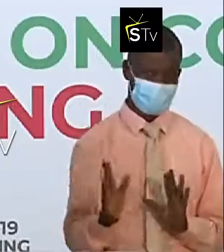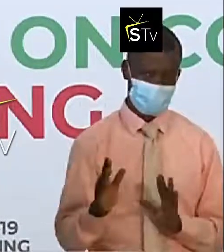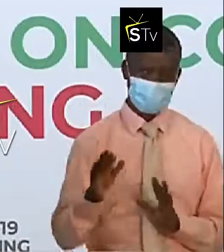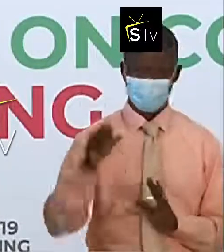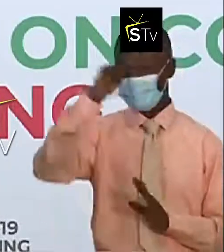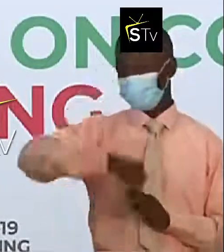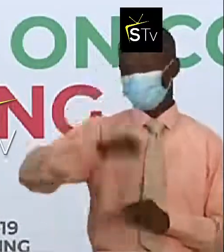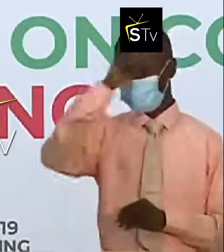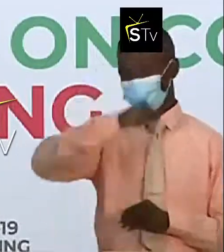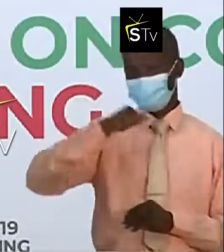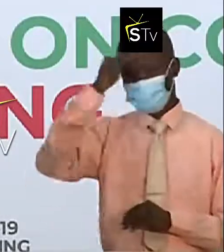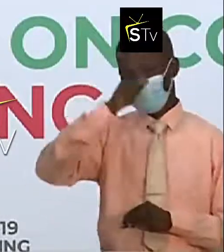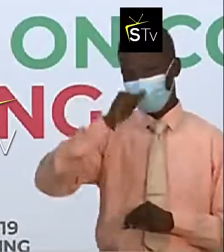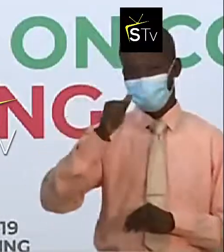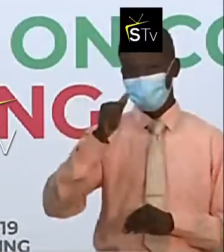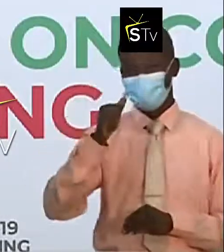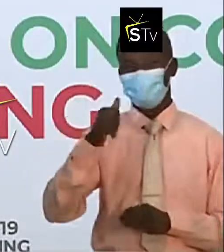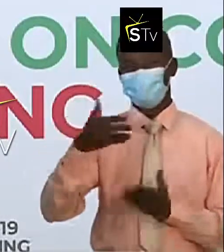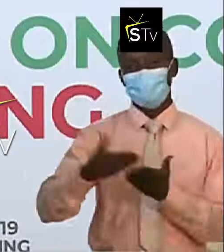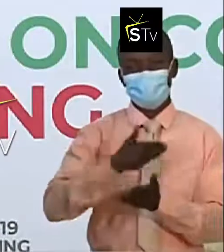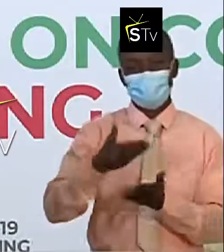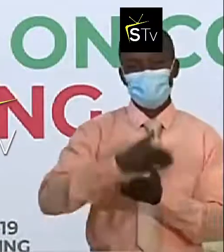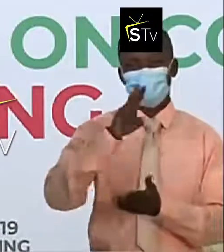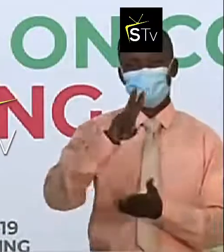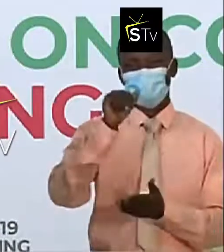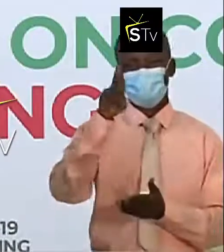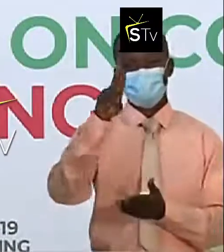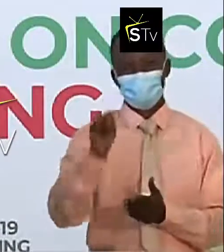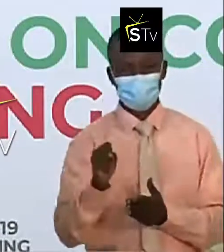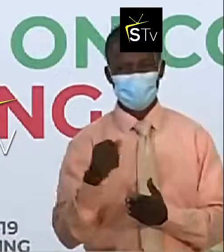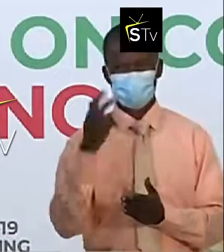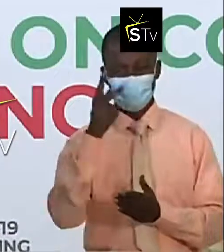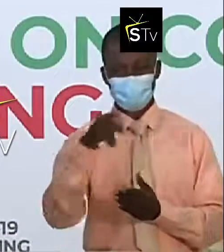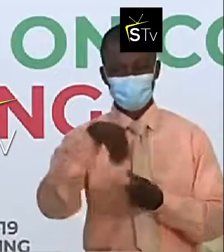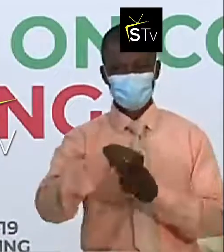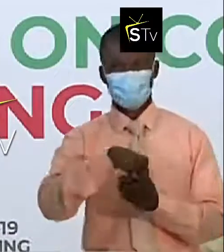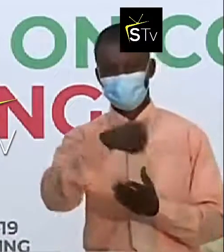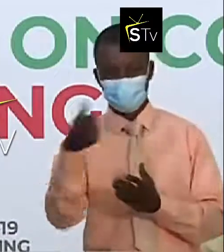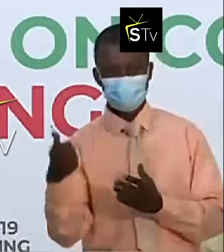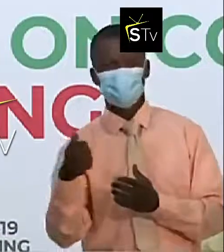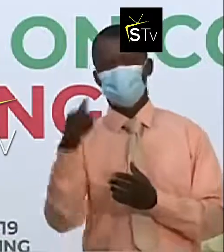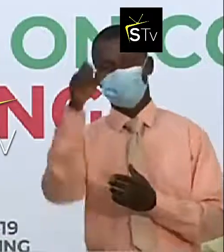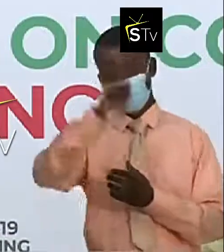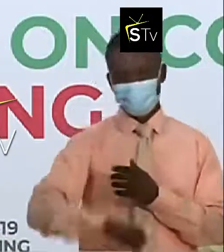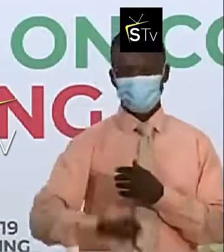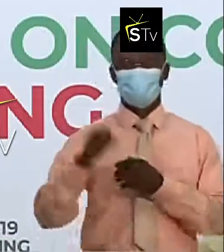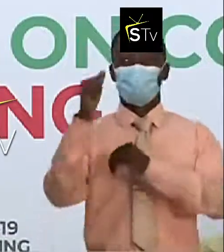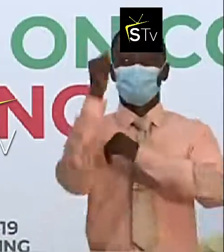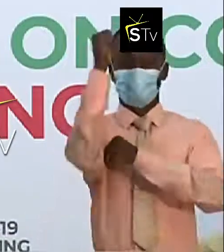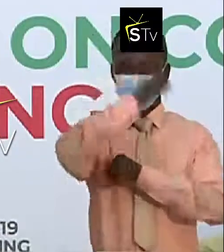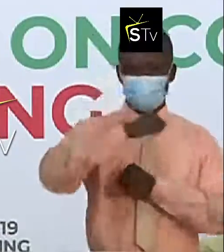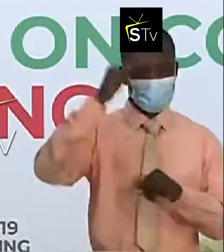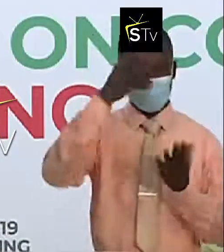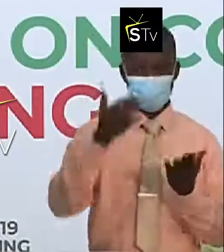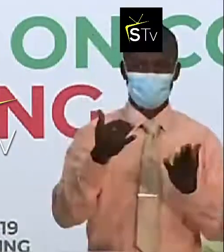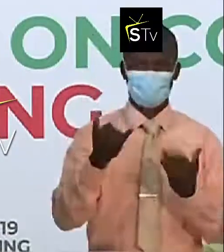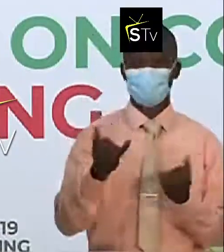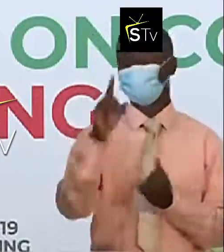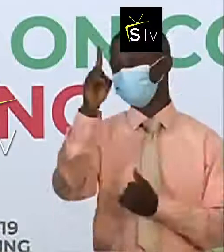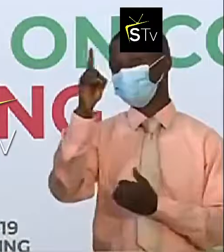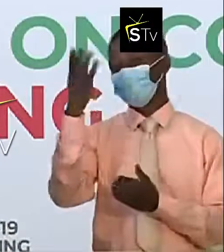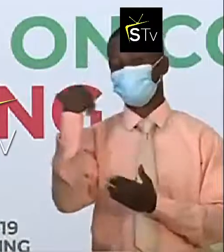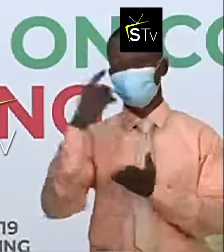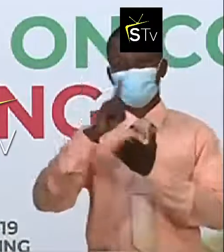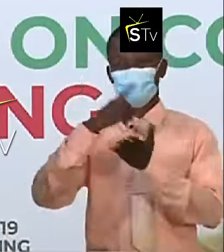African strain of concern has also been found in a few other countries in Southern Africa. So, in the last one